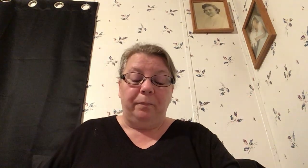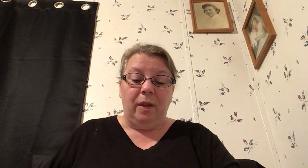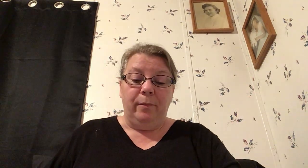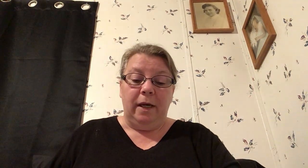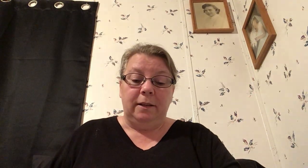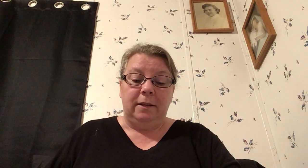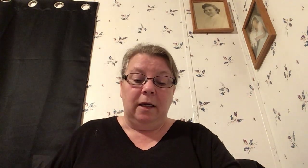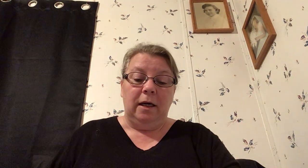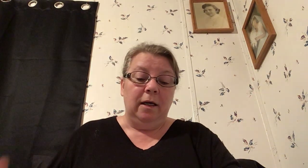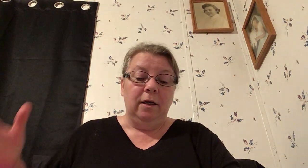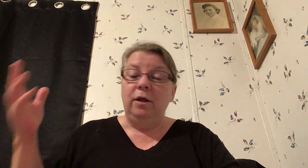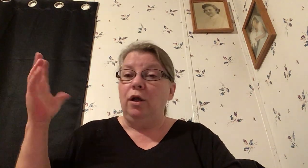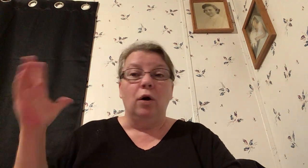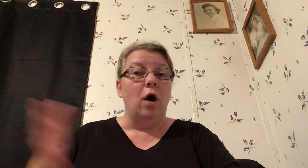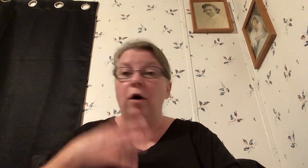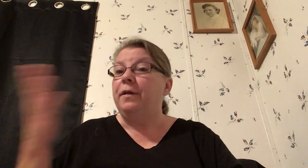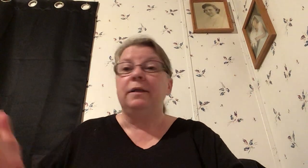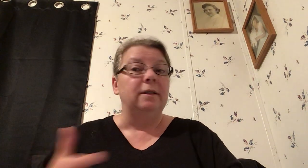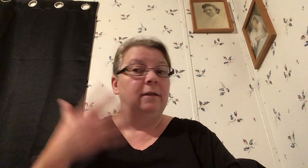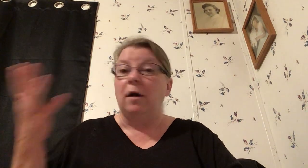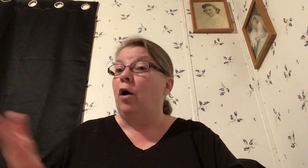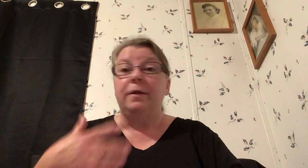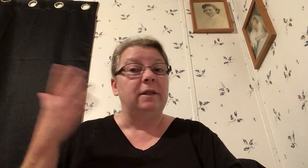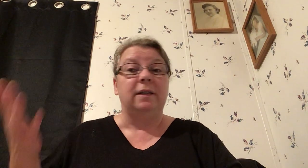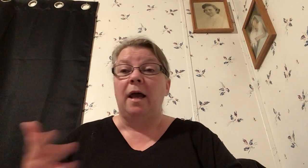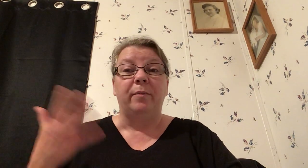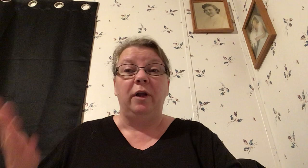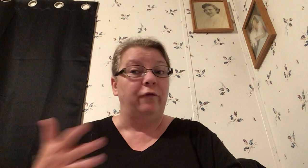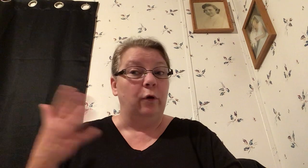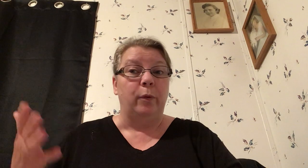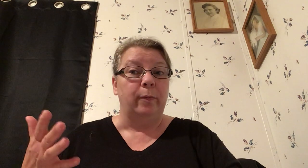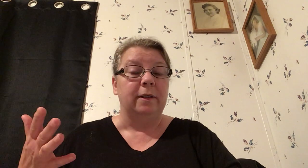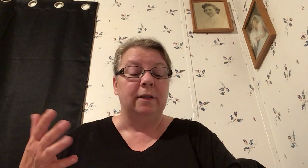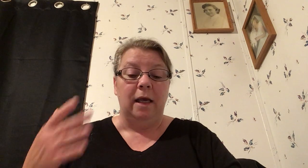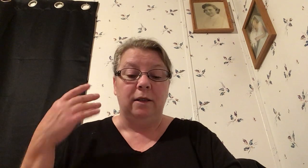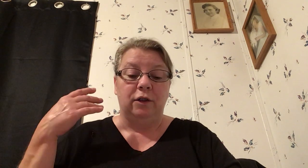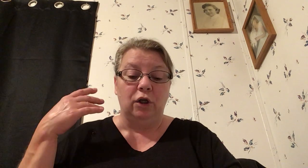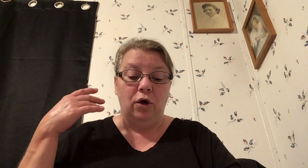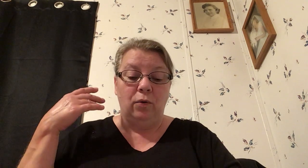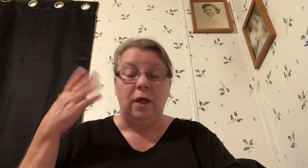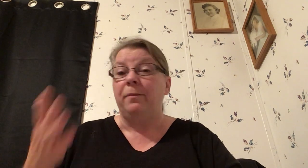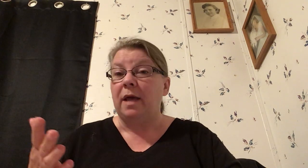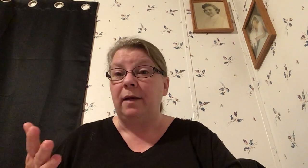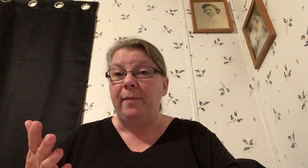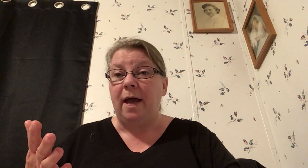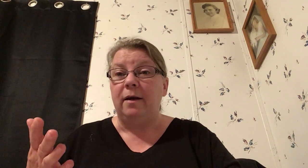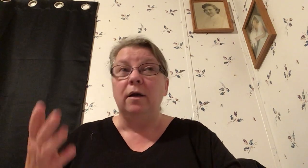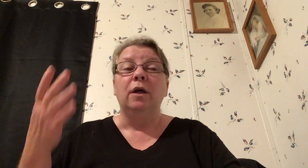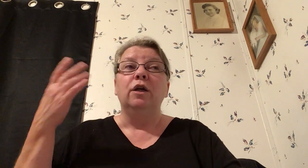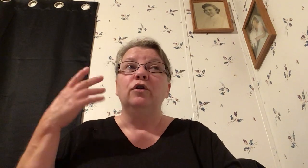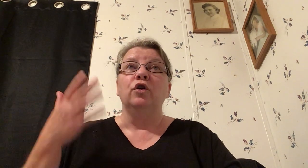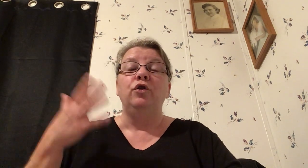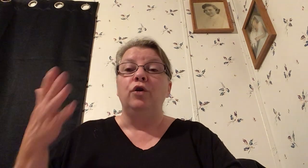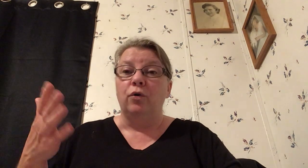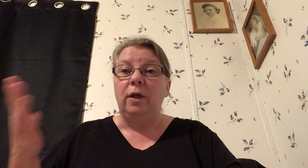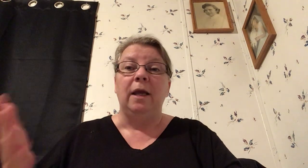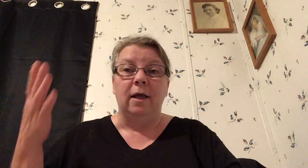but you know all this is happening for a purpose and so keep that in mind so you don't get